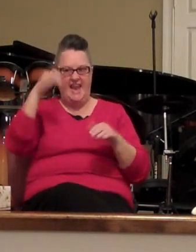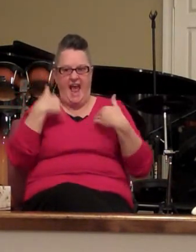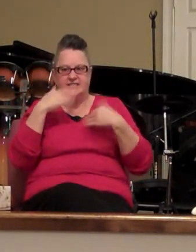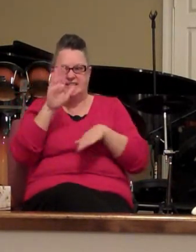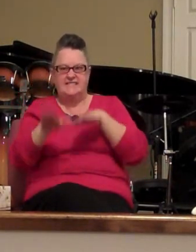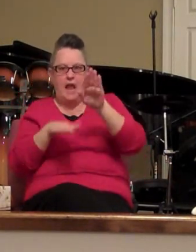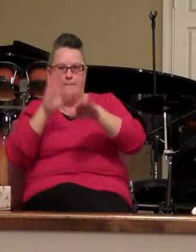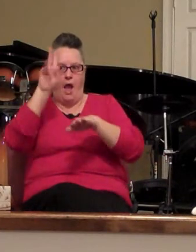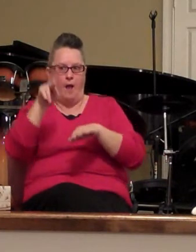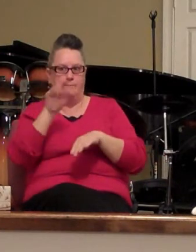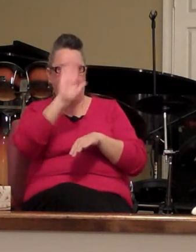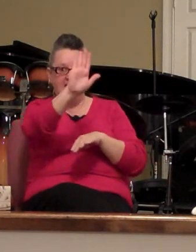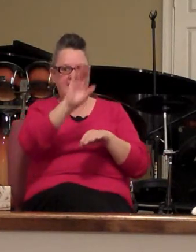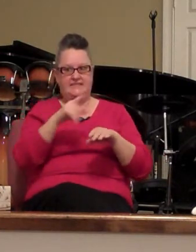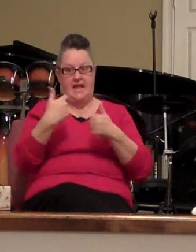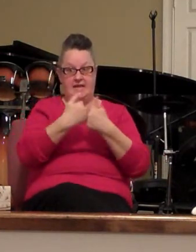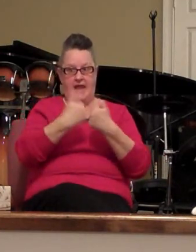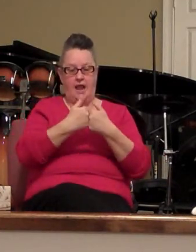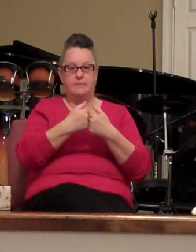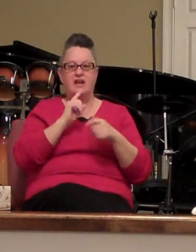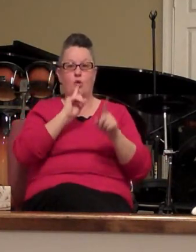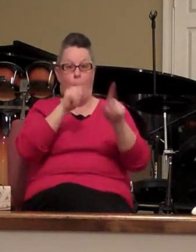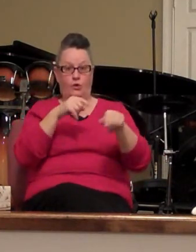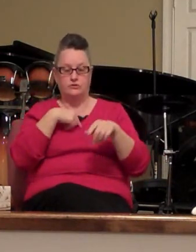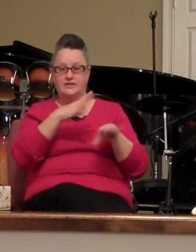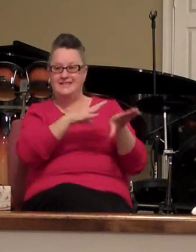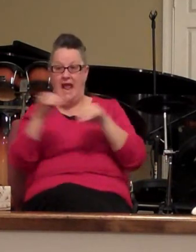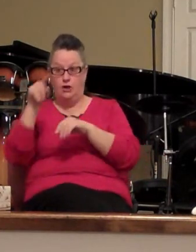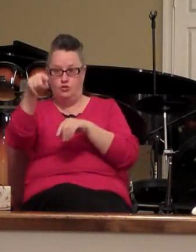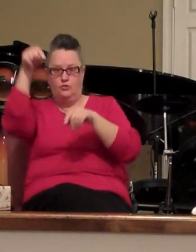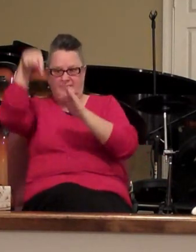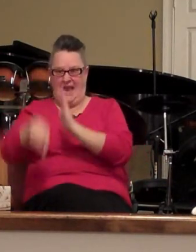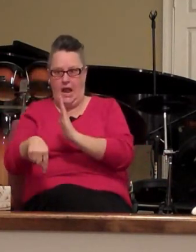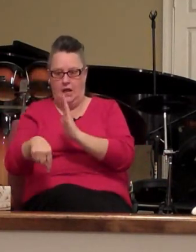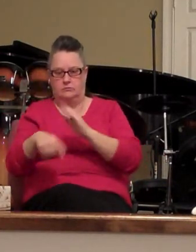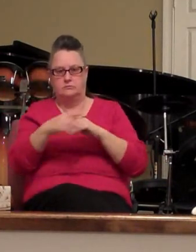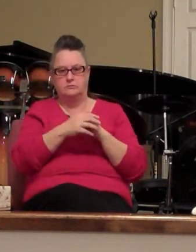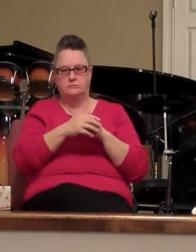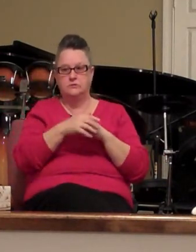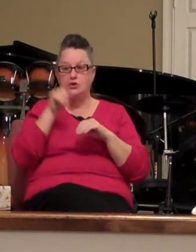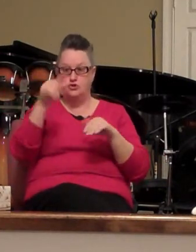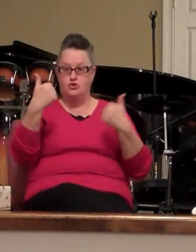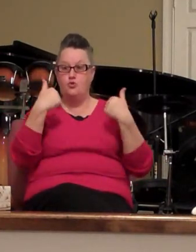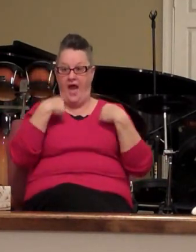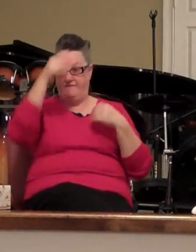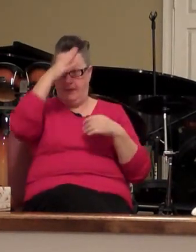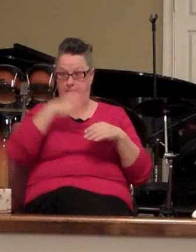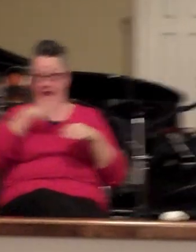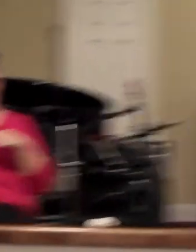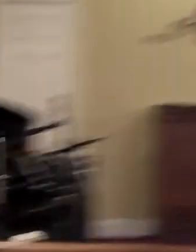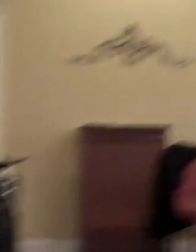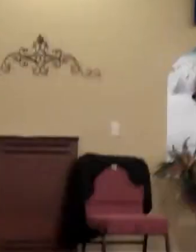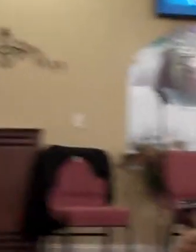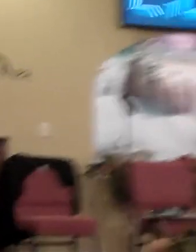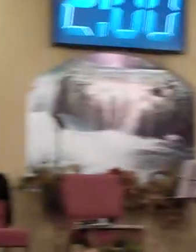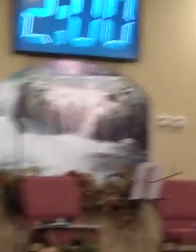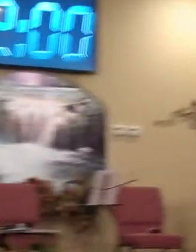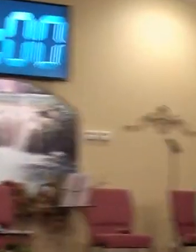his game in order to take you down and you got the man of God in your life sounding the